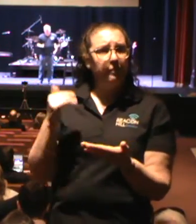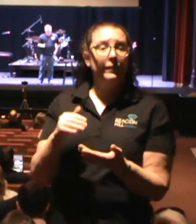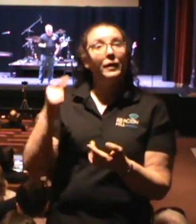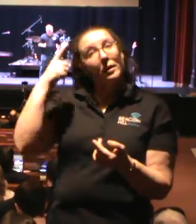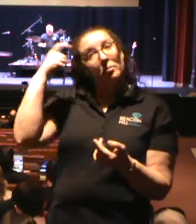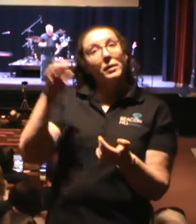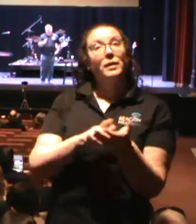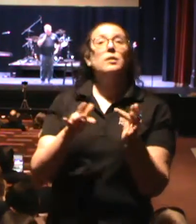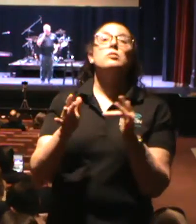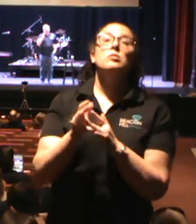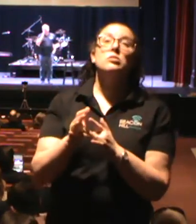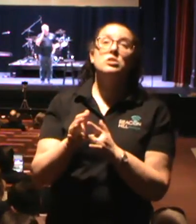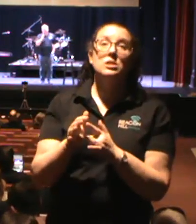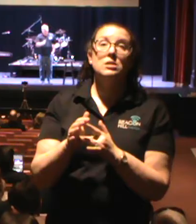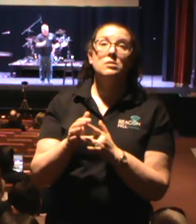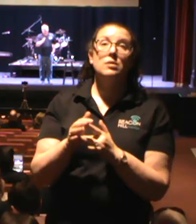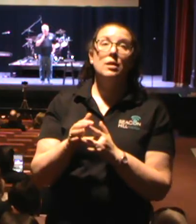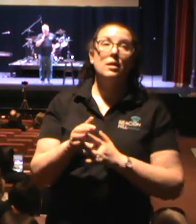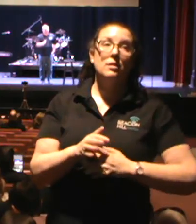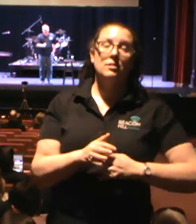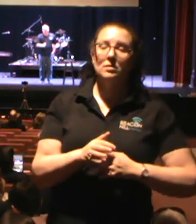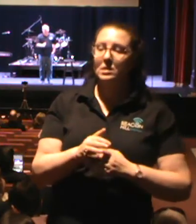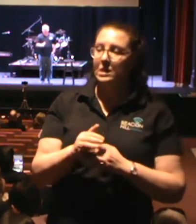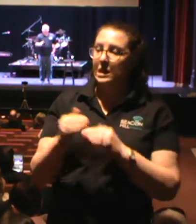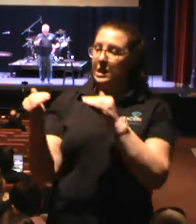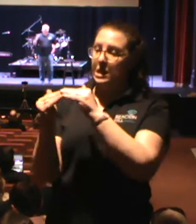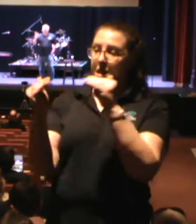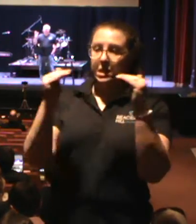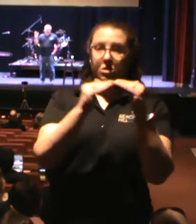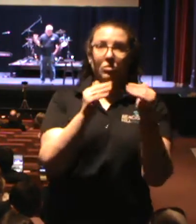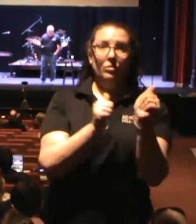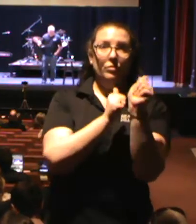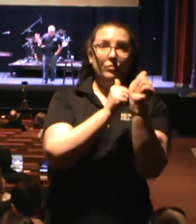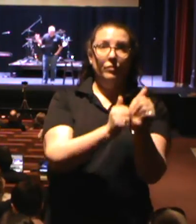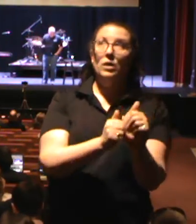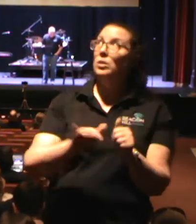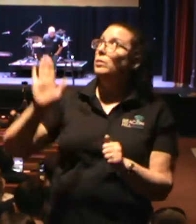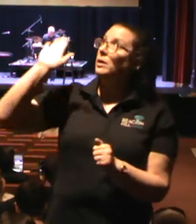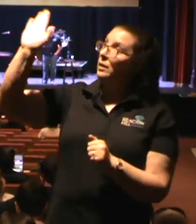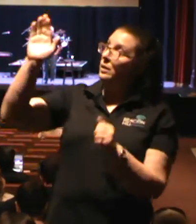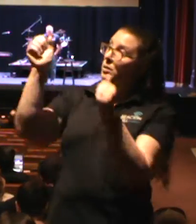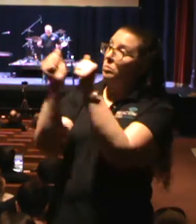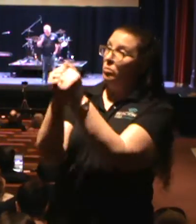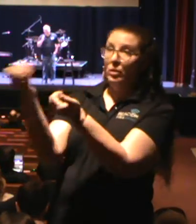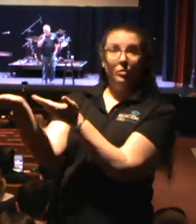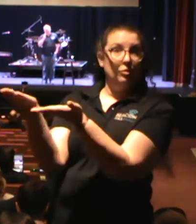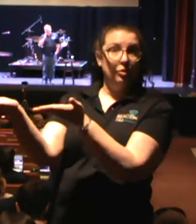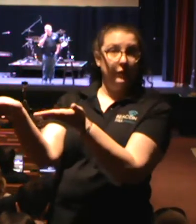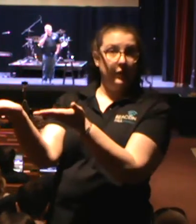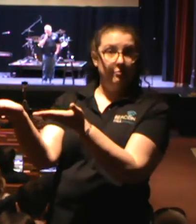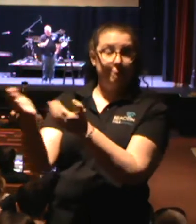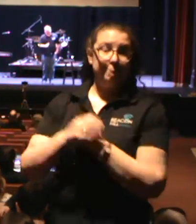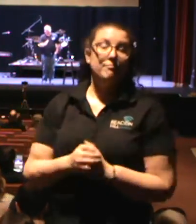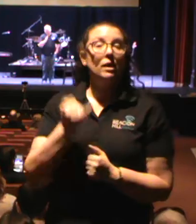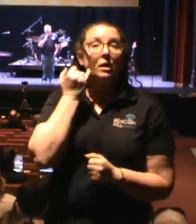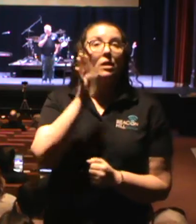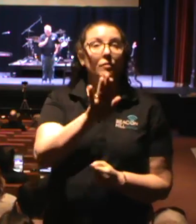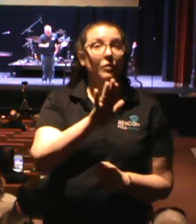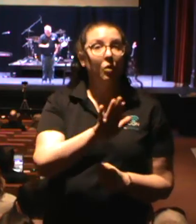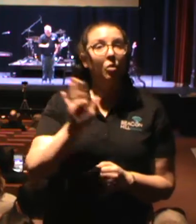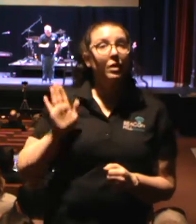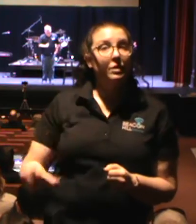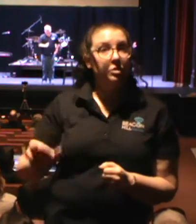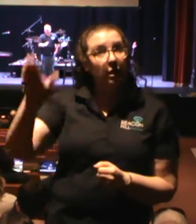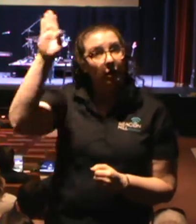Jesus equated following him with serving him. If you are a child